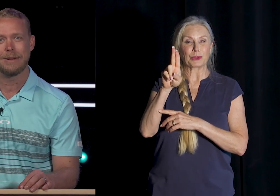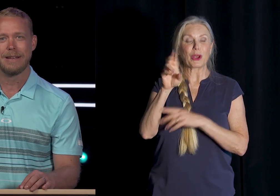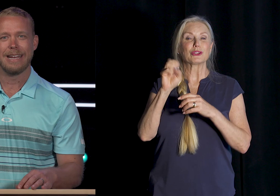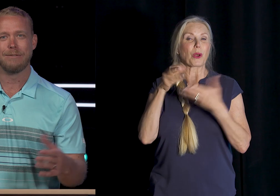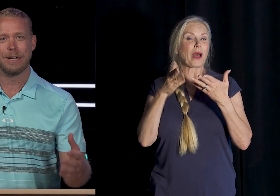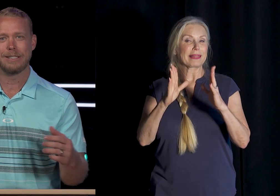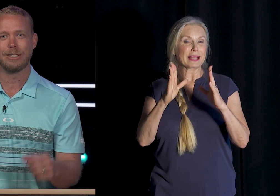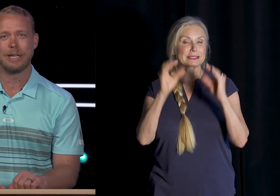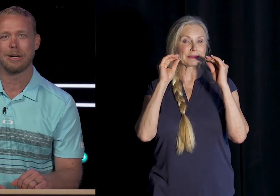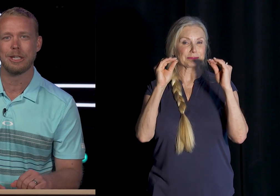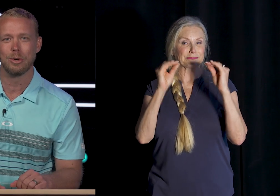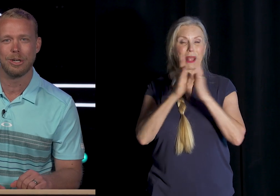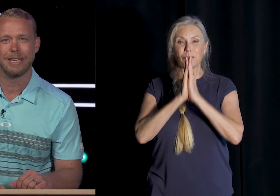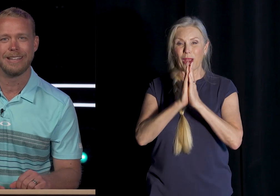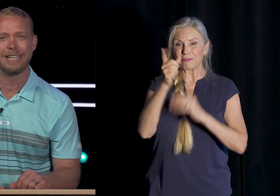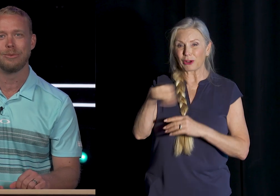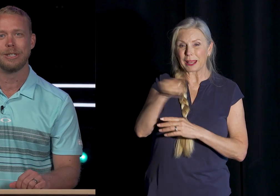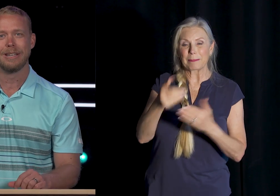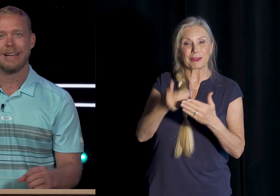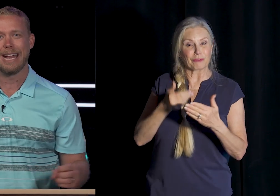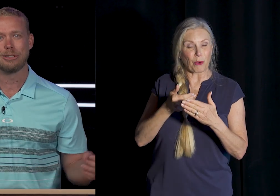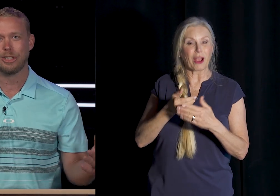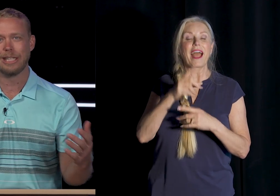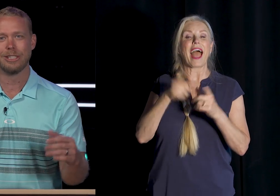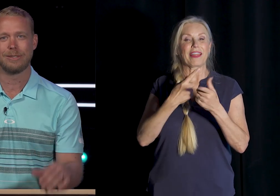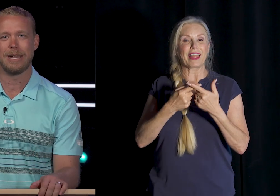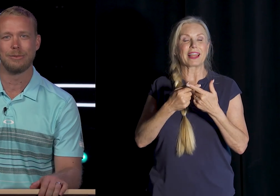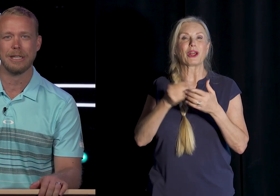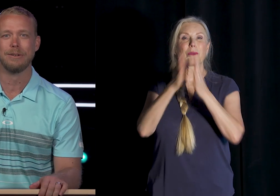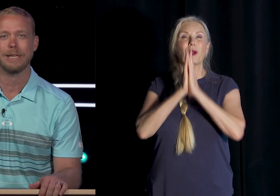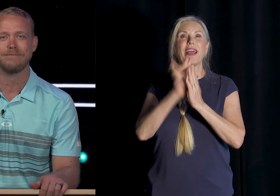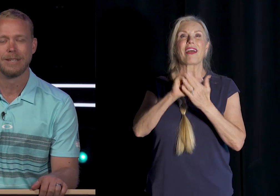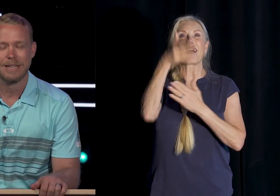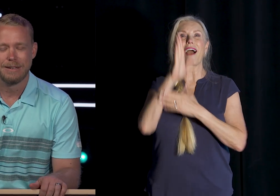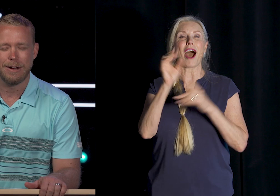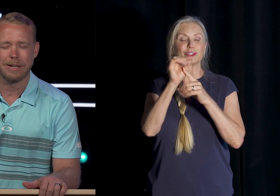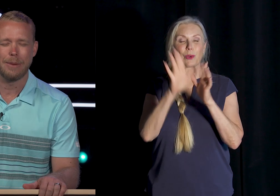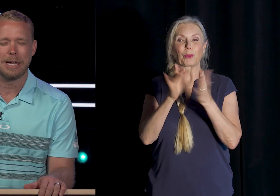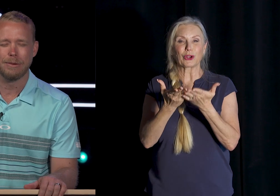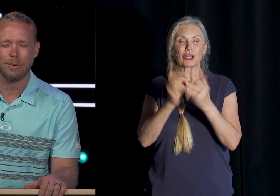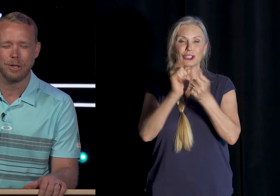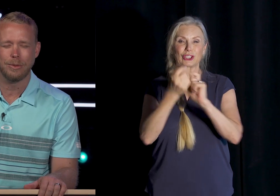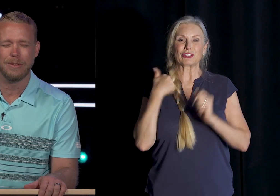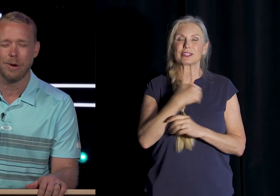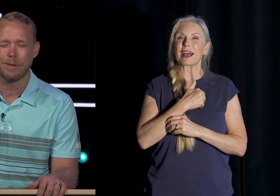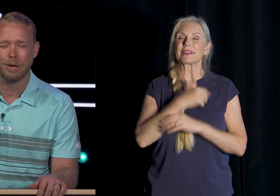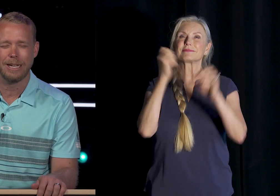And for us As we hear God's word And that it would actually change us As we live for him Father God We come before you We give you all the praise